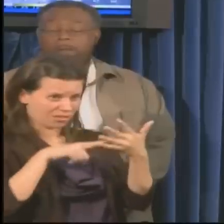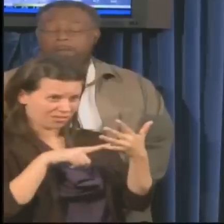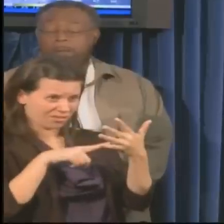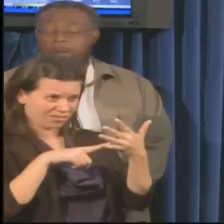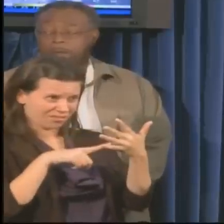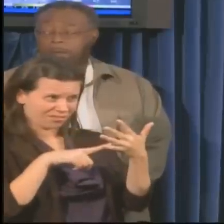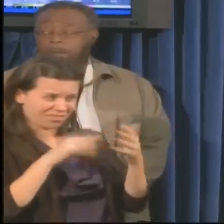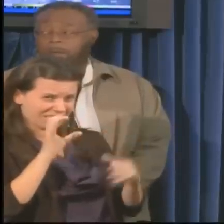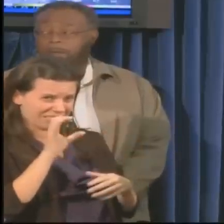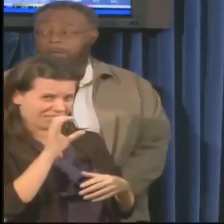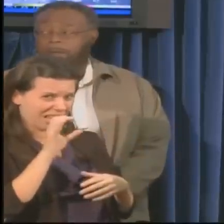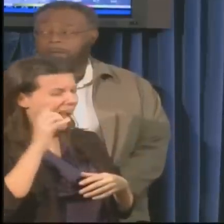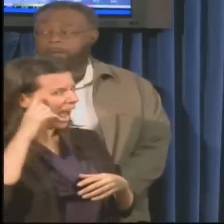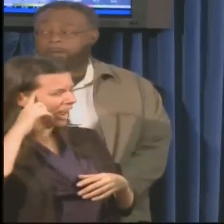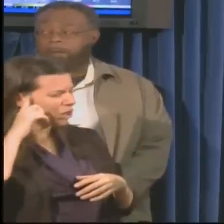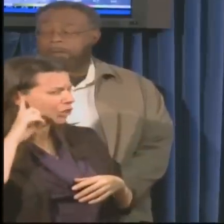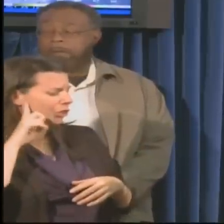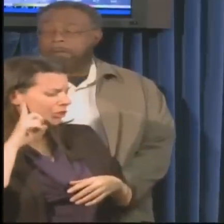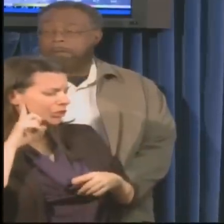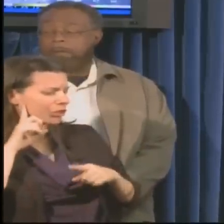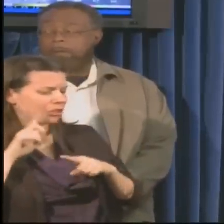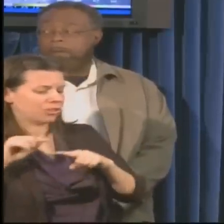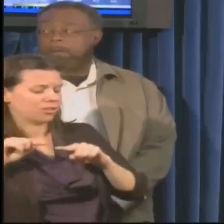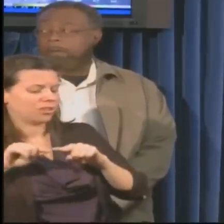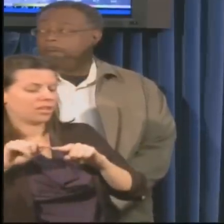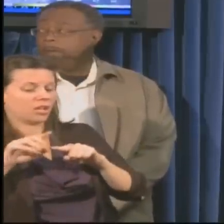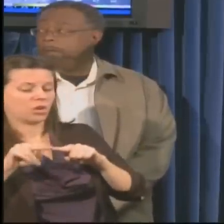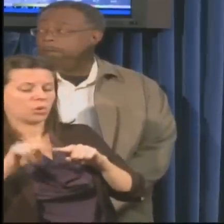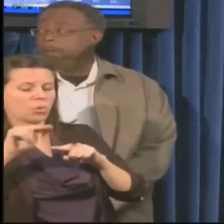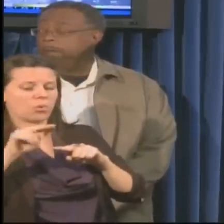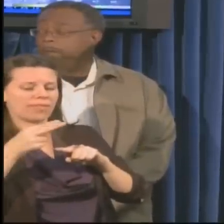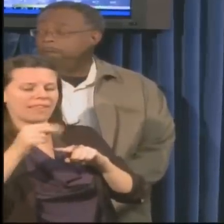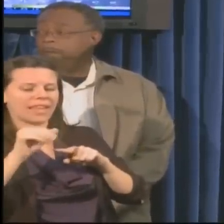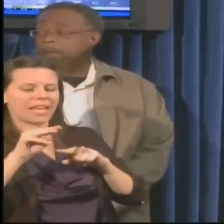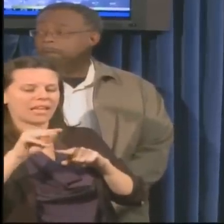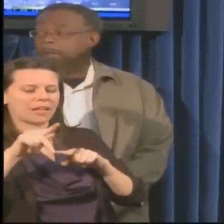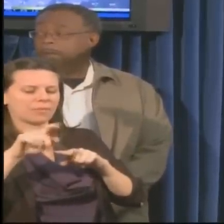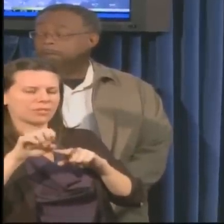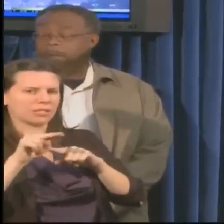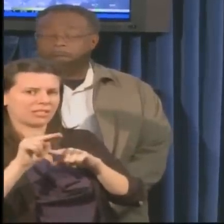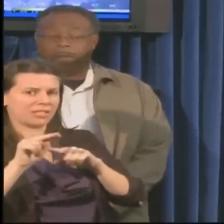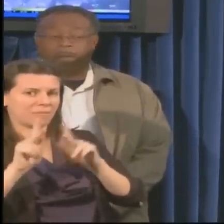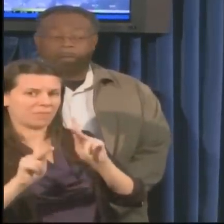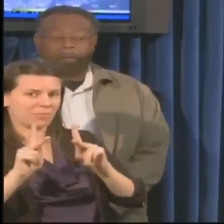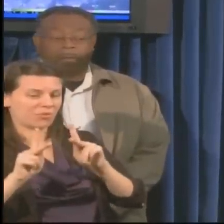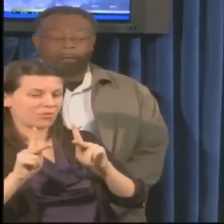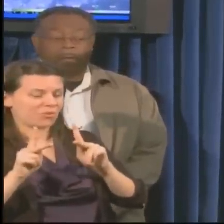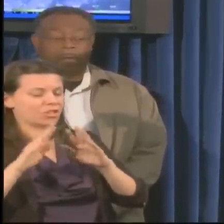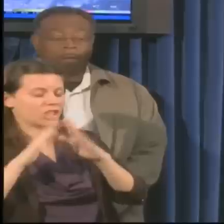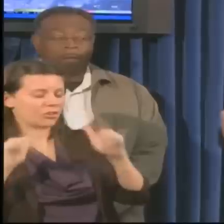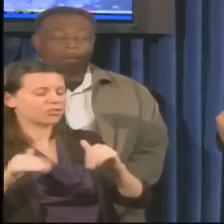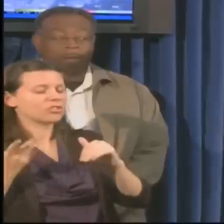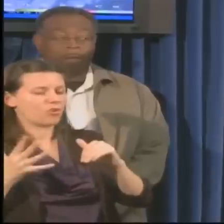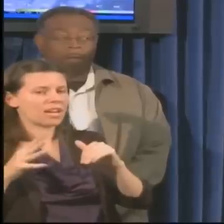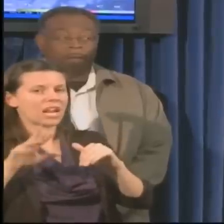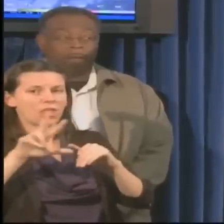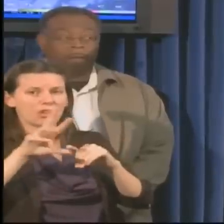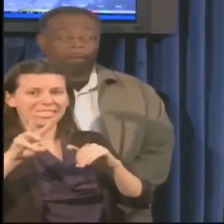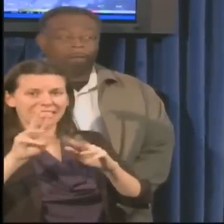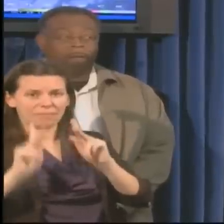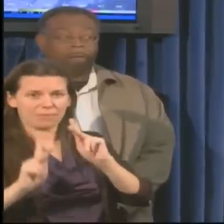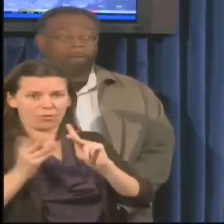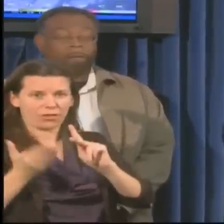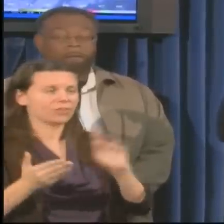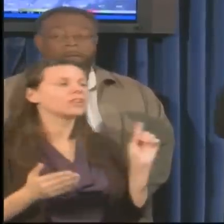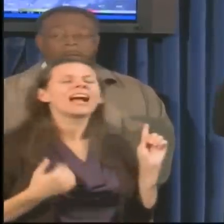three dozen people are already in the Northampton shelter. Do we have any updates on how many people are actually in the shelter? I can tell you, Mike, what we know so far is about, I believe, about